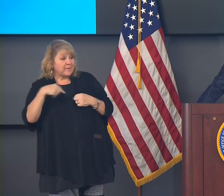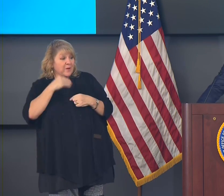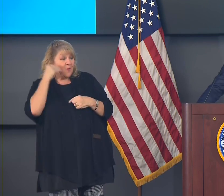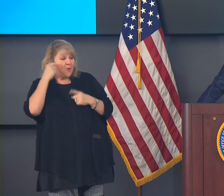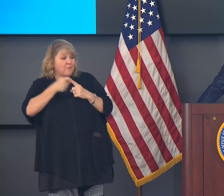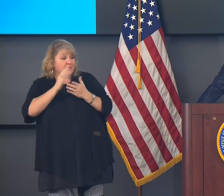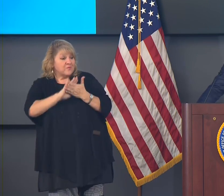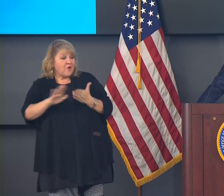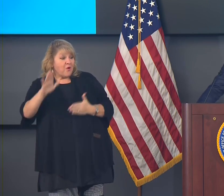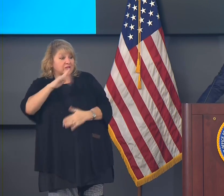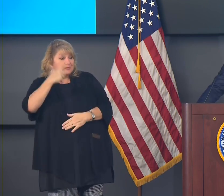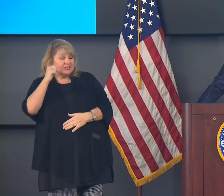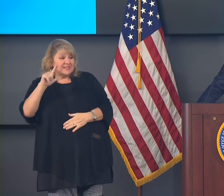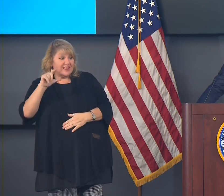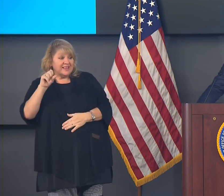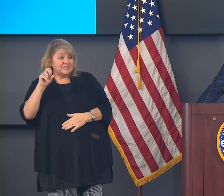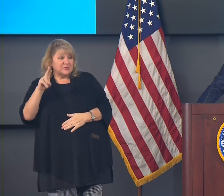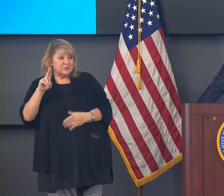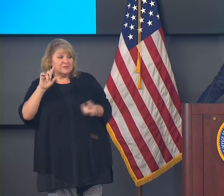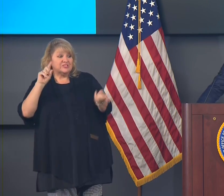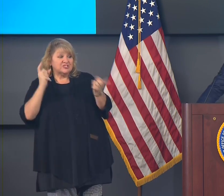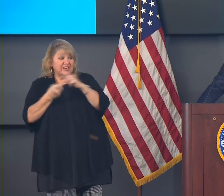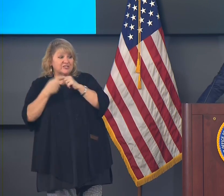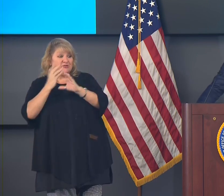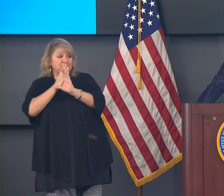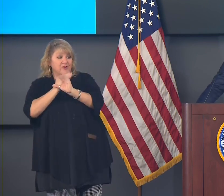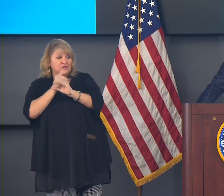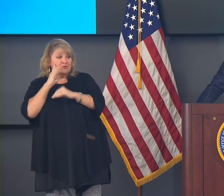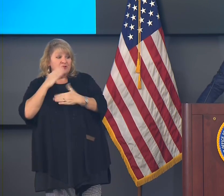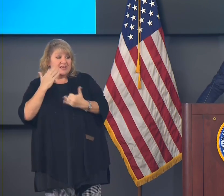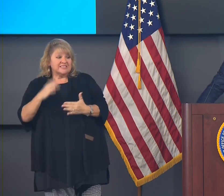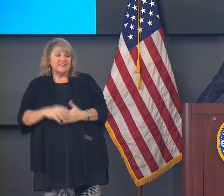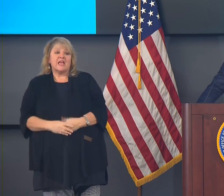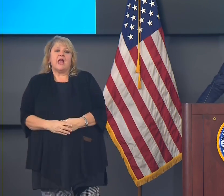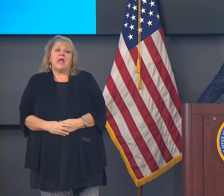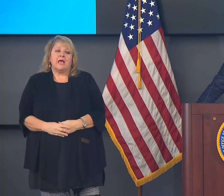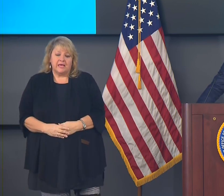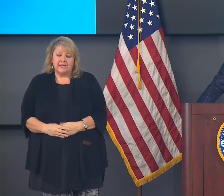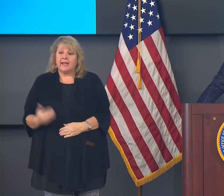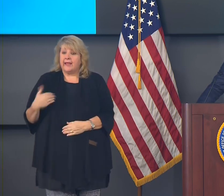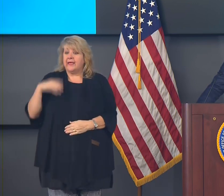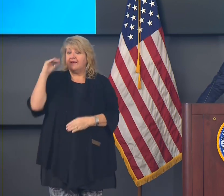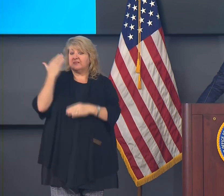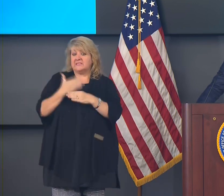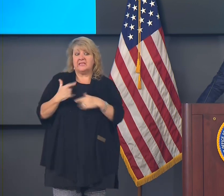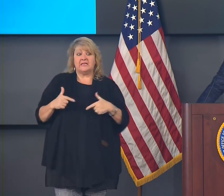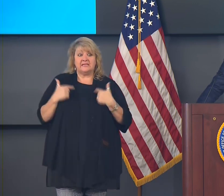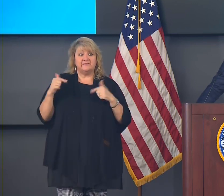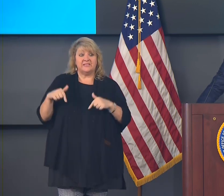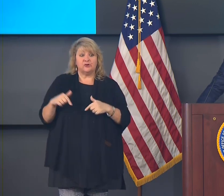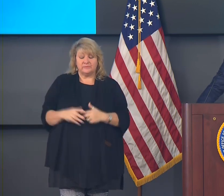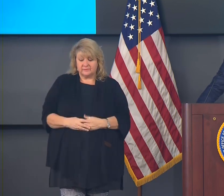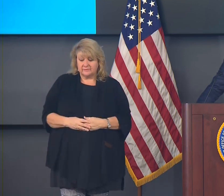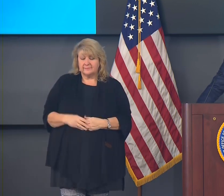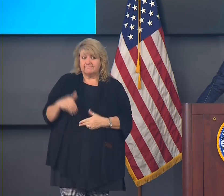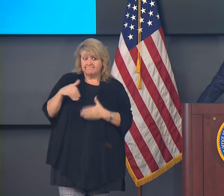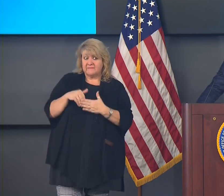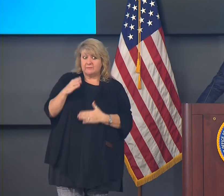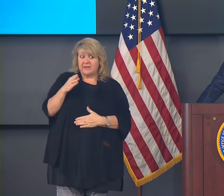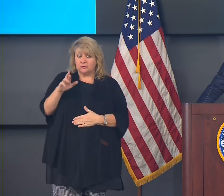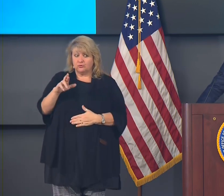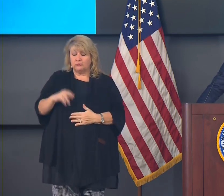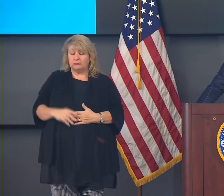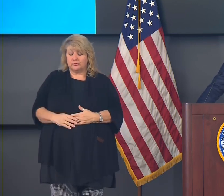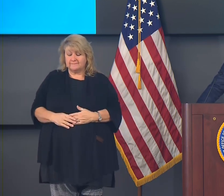from college because LSU is going virtual for Thanksgiving. Yeah, I have a son who actually lives here in Baton Rouge,